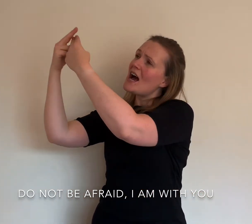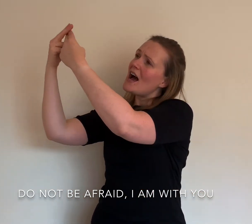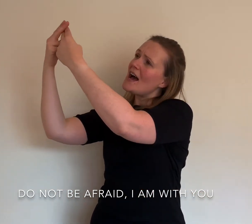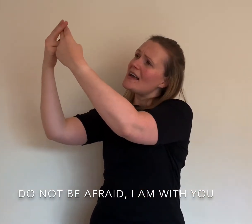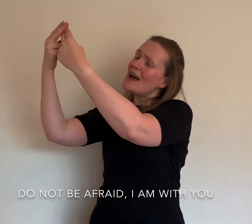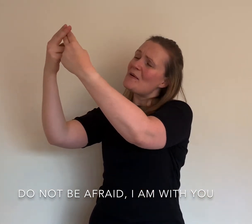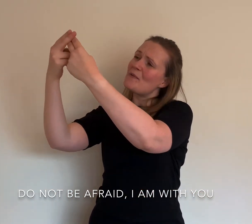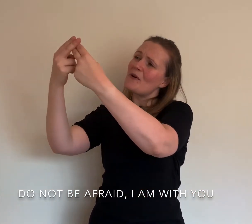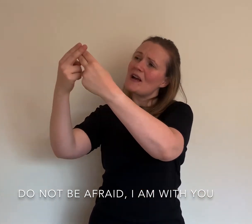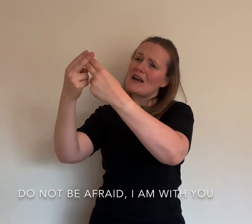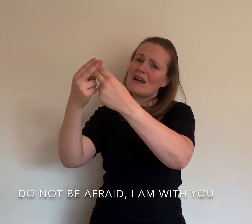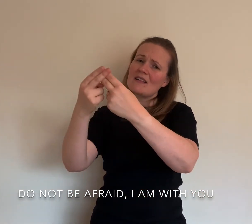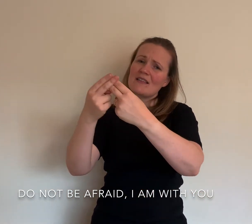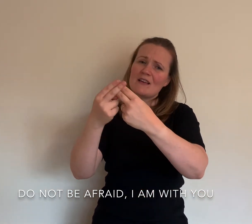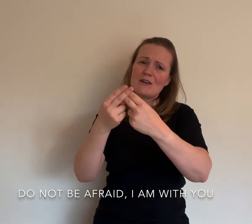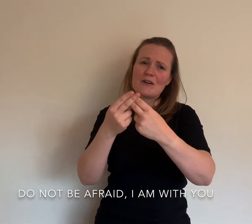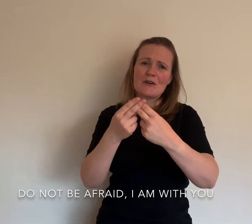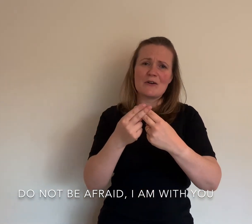I am with you,